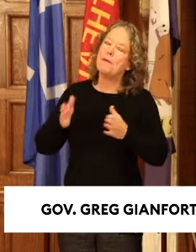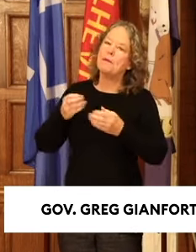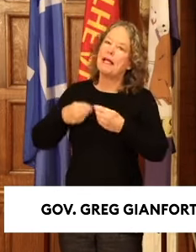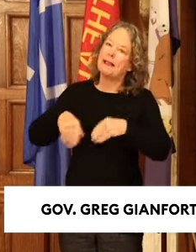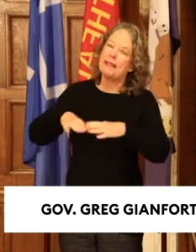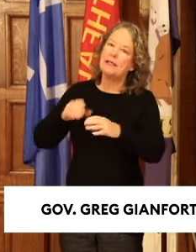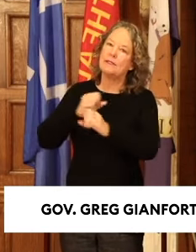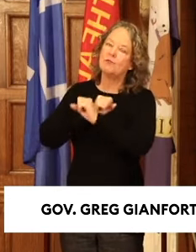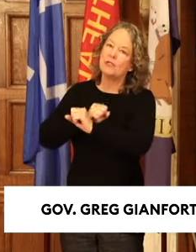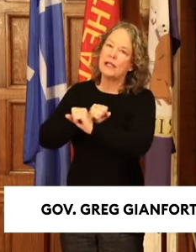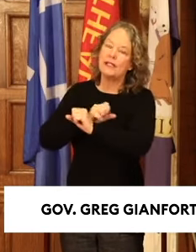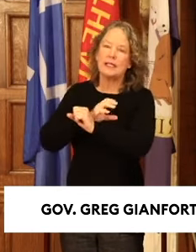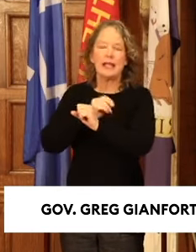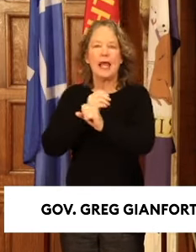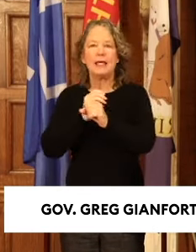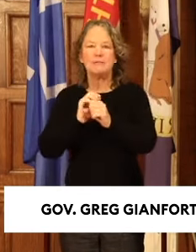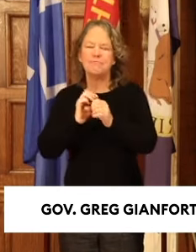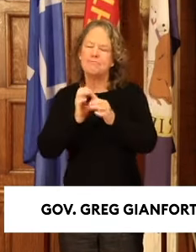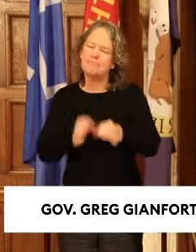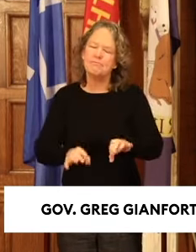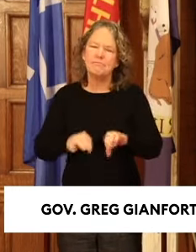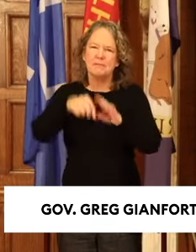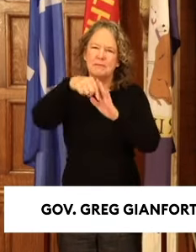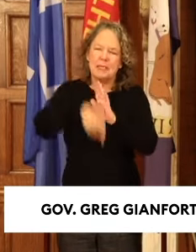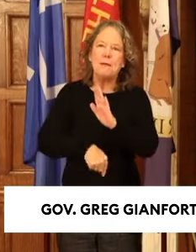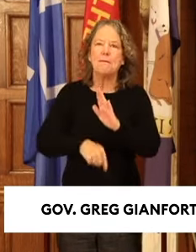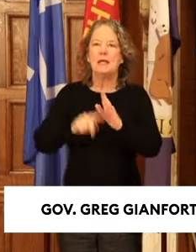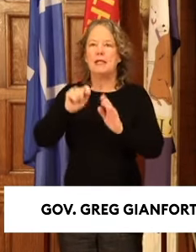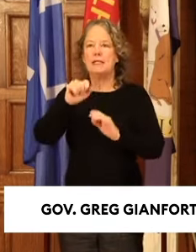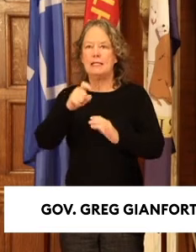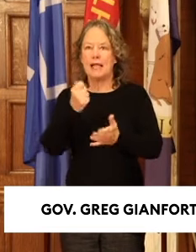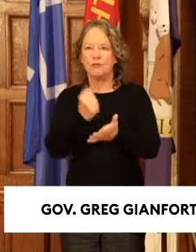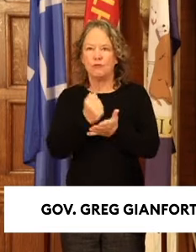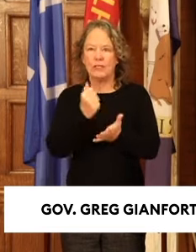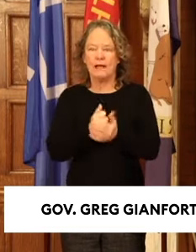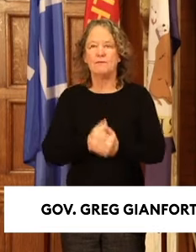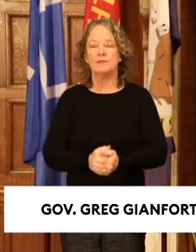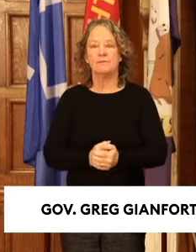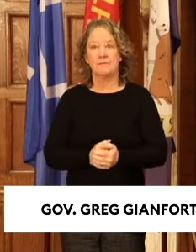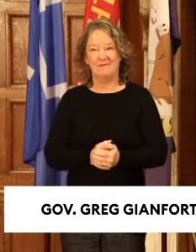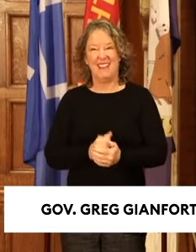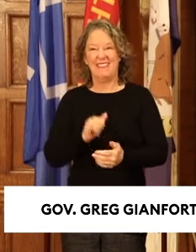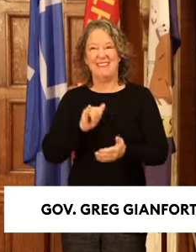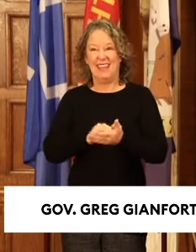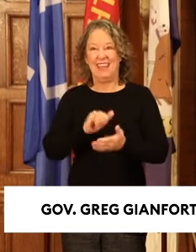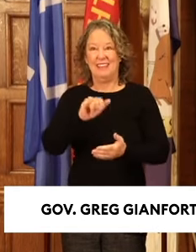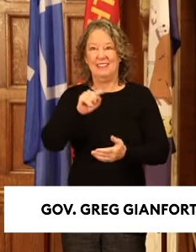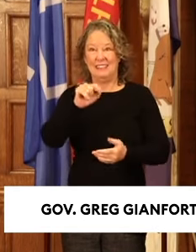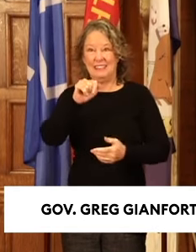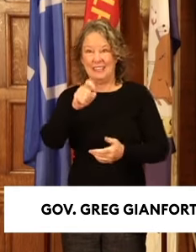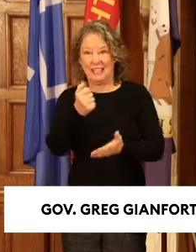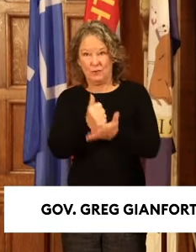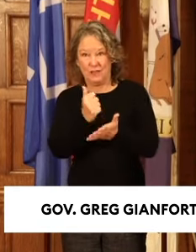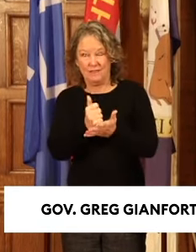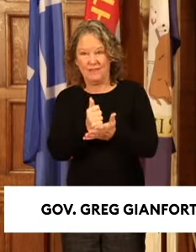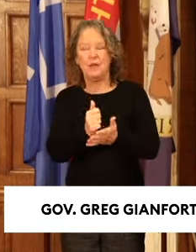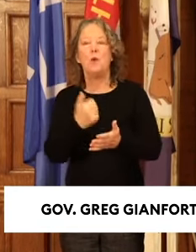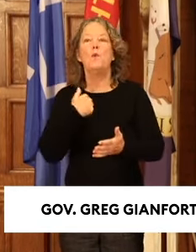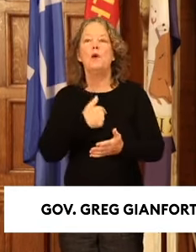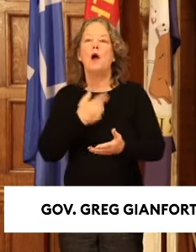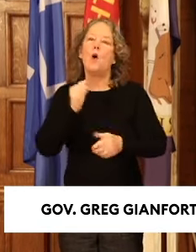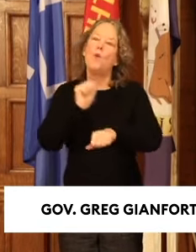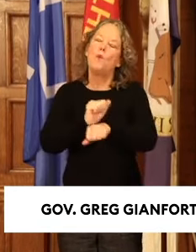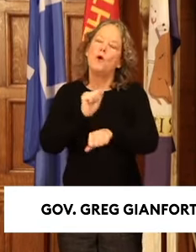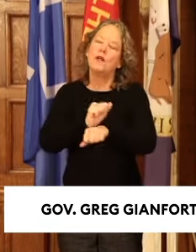significant, meaningful tax relief. On that last point, that's why we're working to deliver